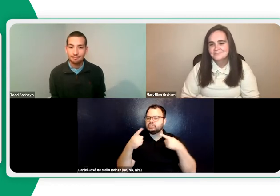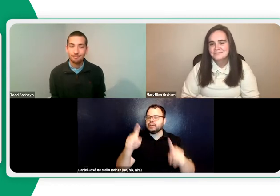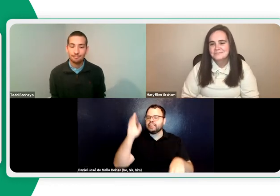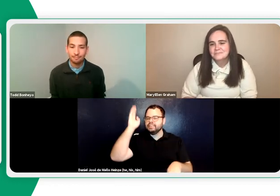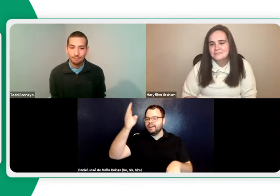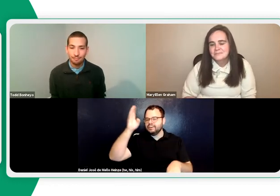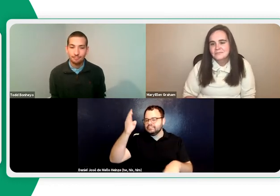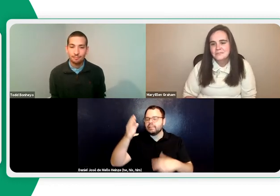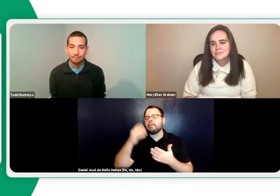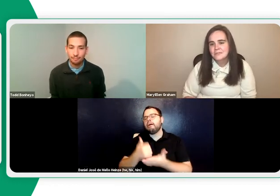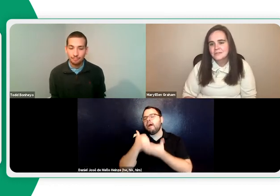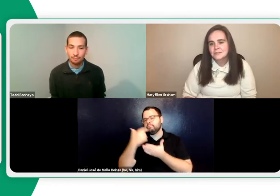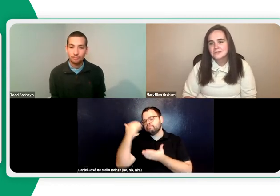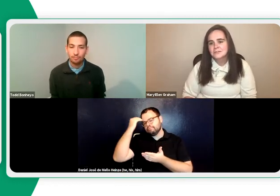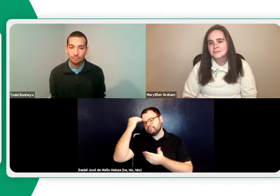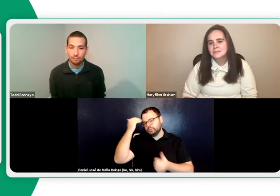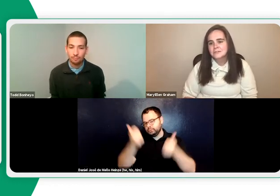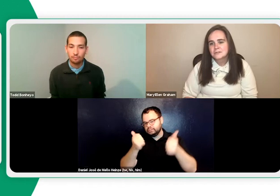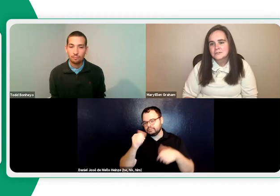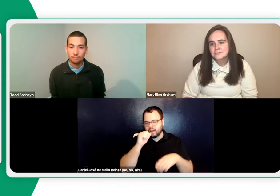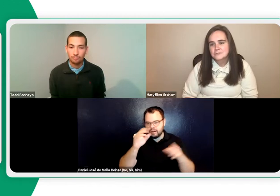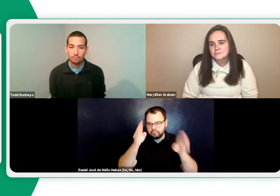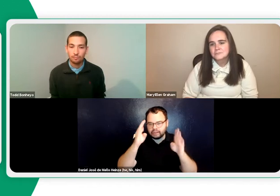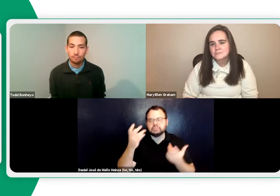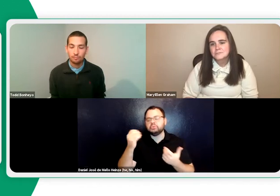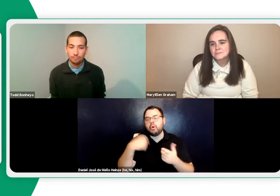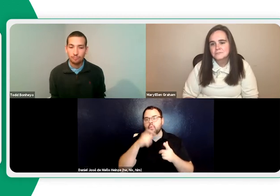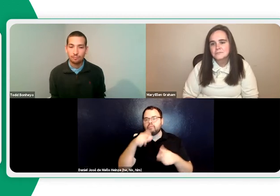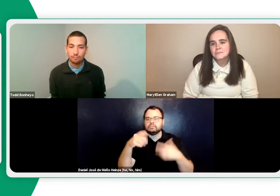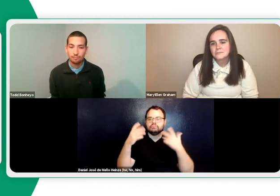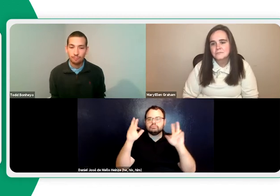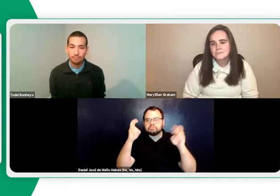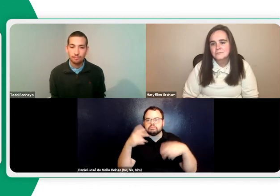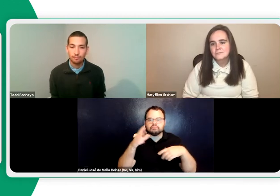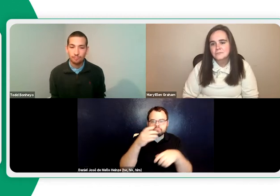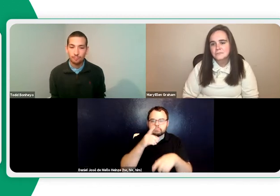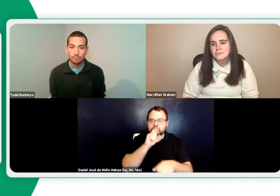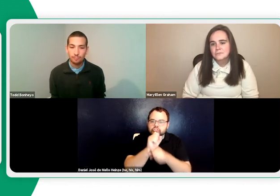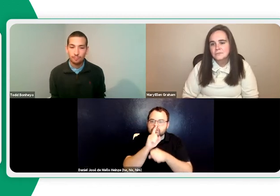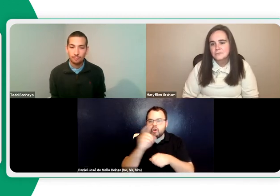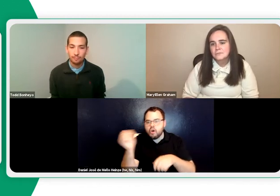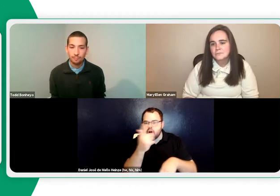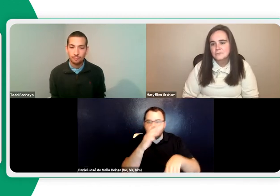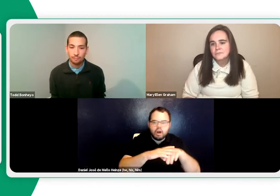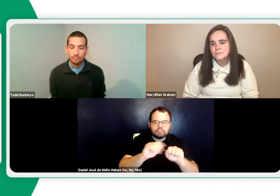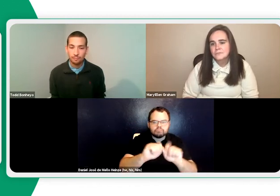what's going on over there. So, I'll do that during my lecture to be aware of who's not paying attention.